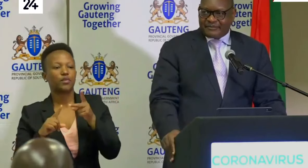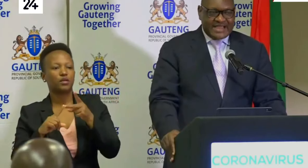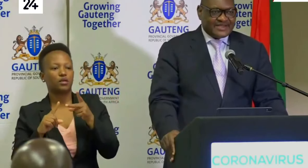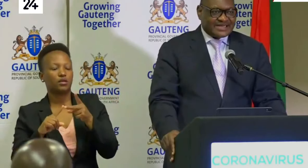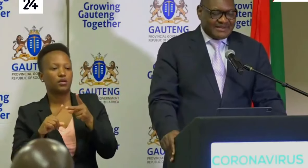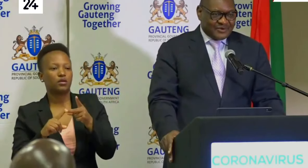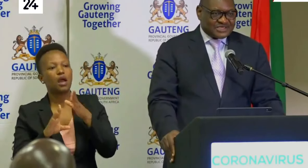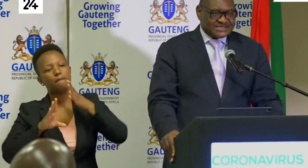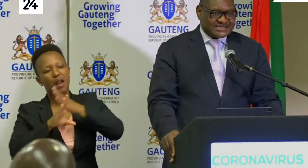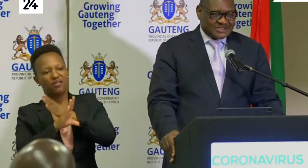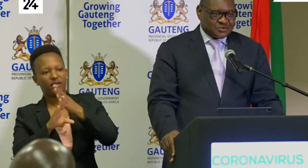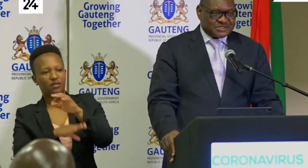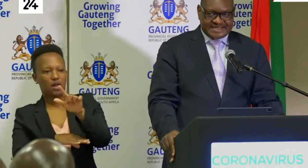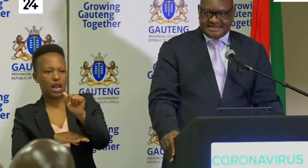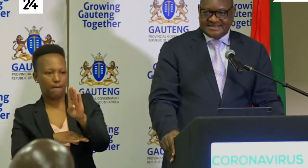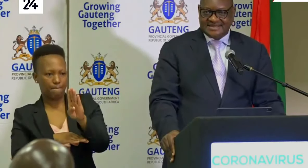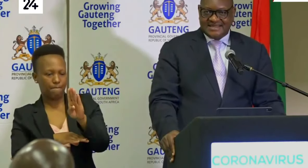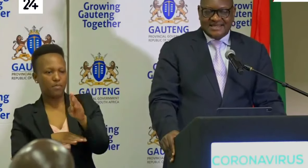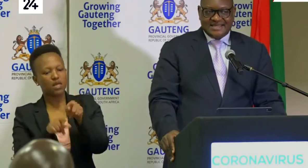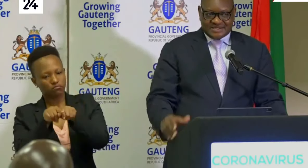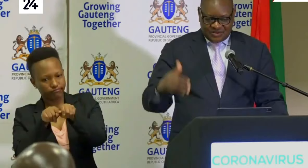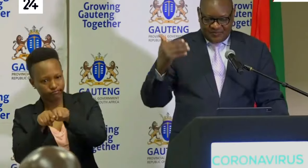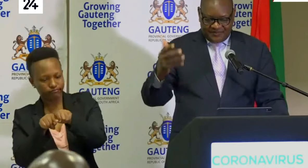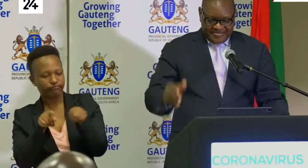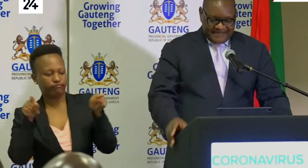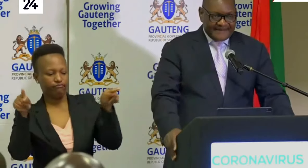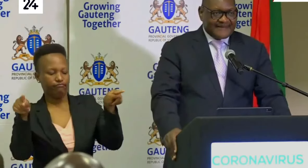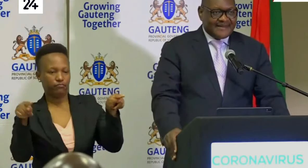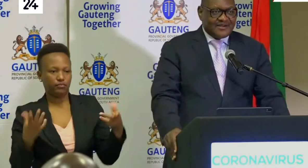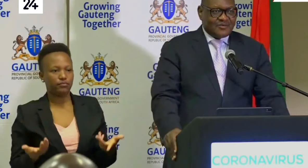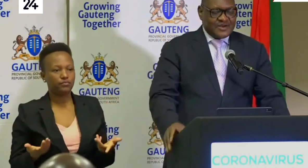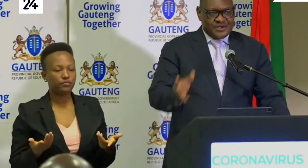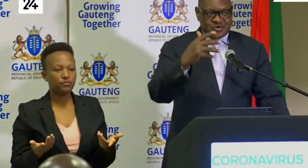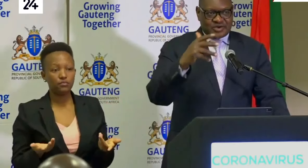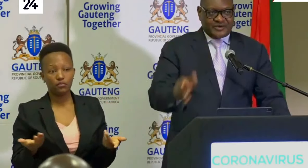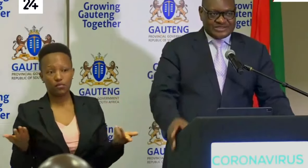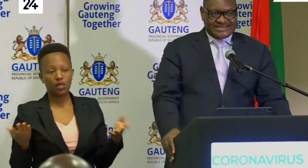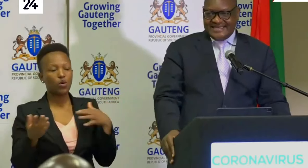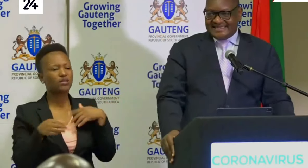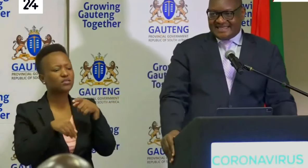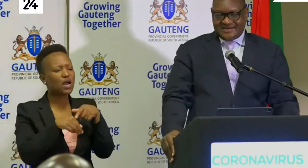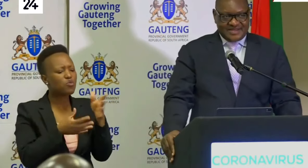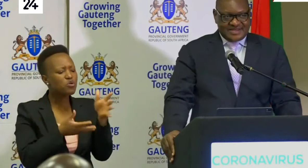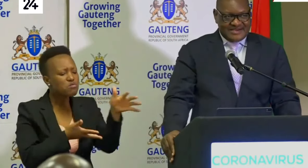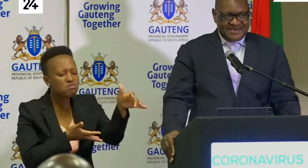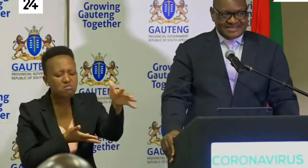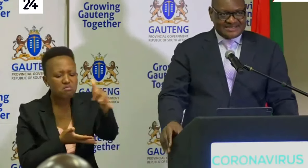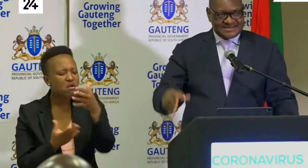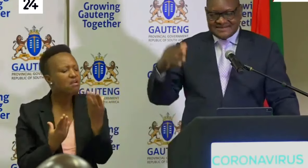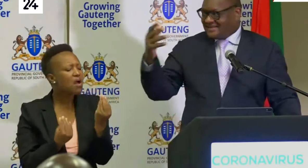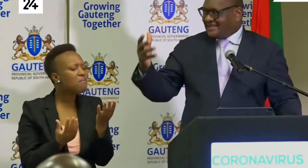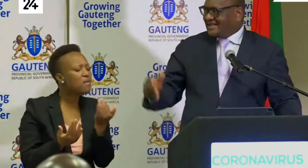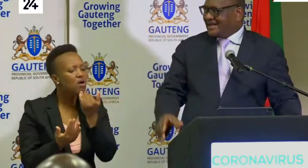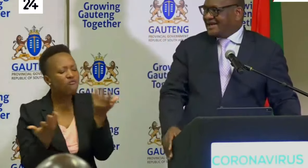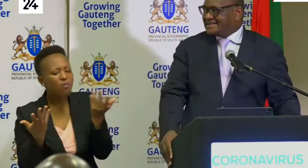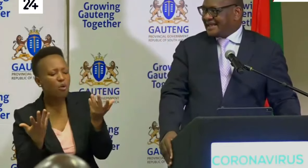private laboratories that do tests. So when we do reconciliation of the...